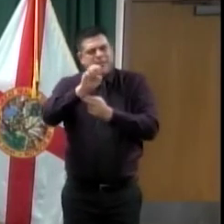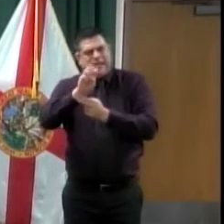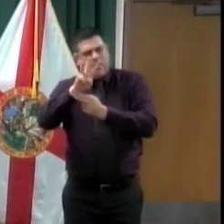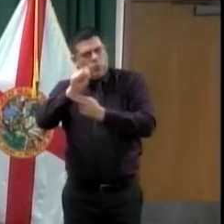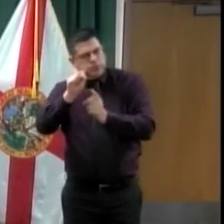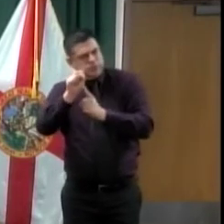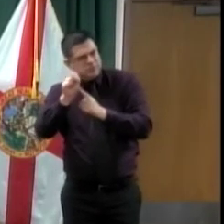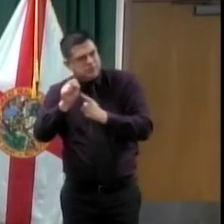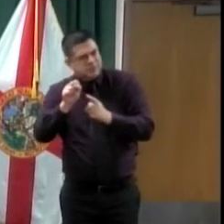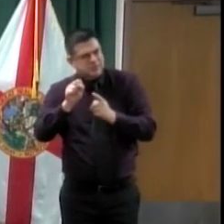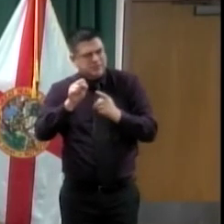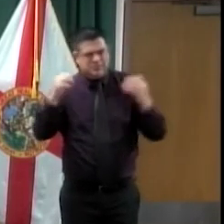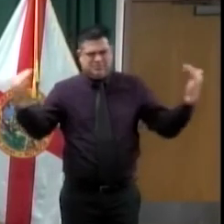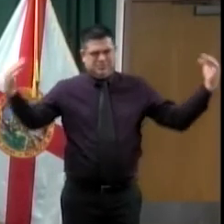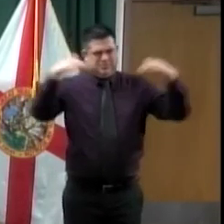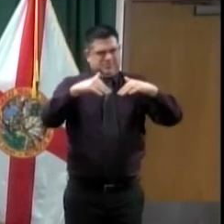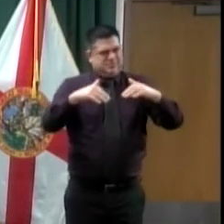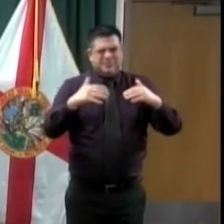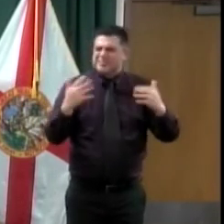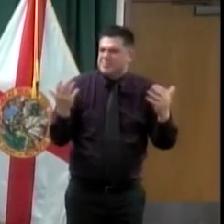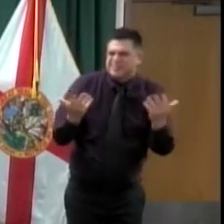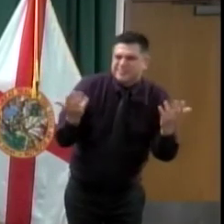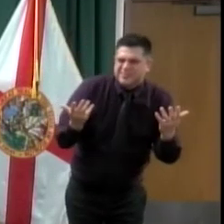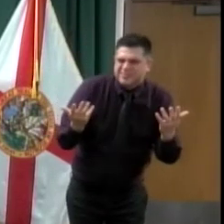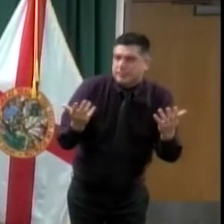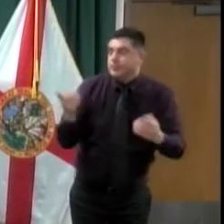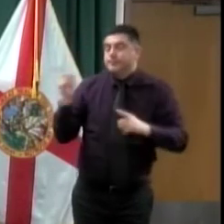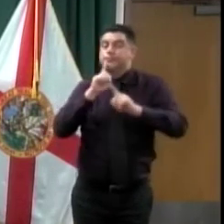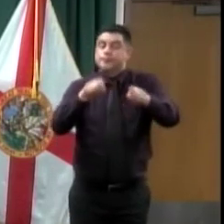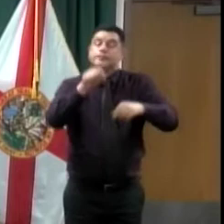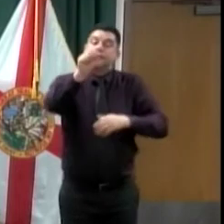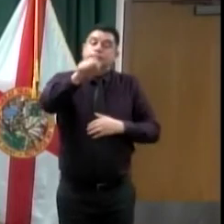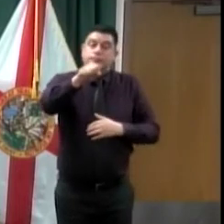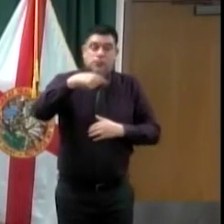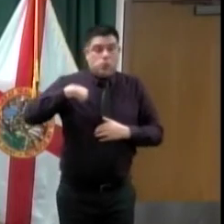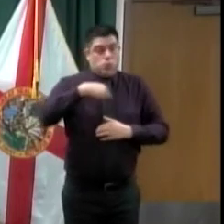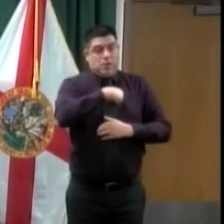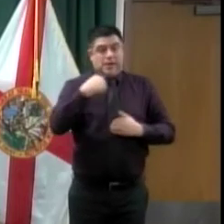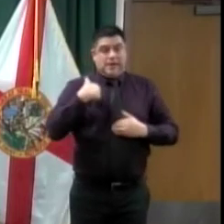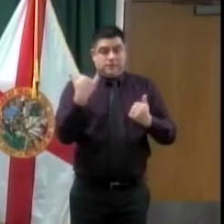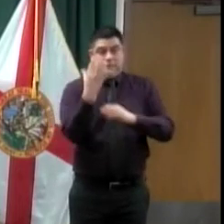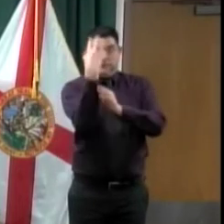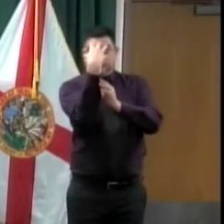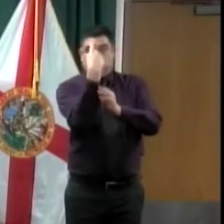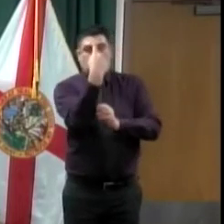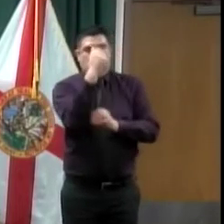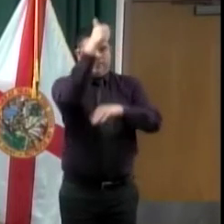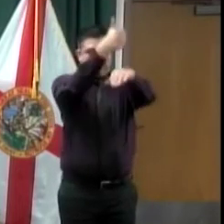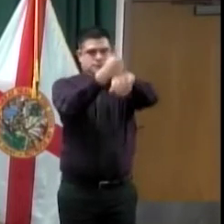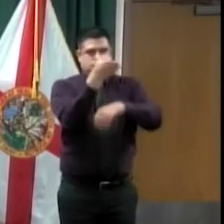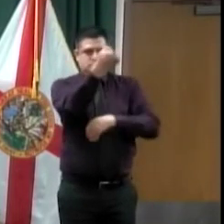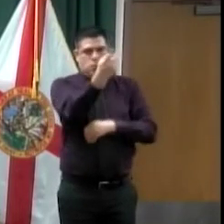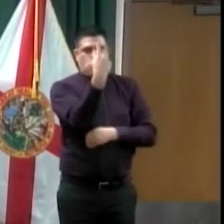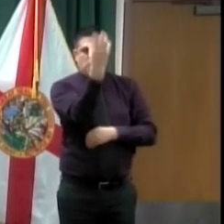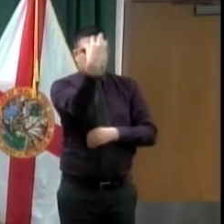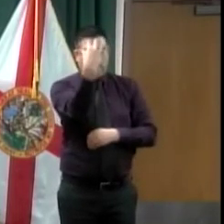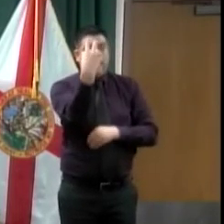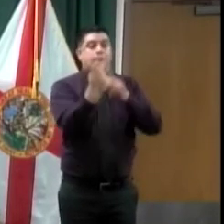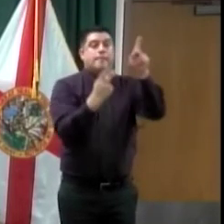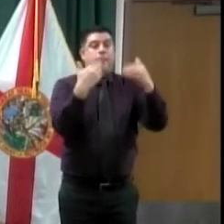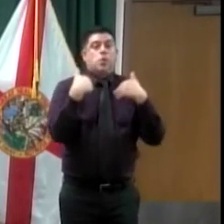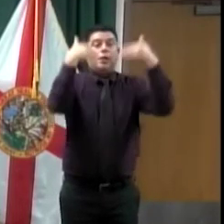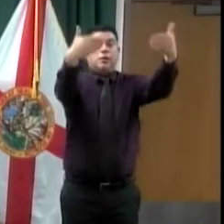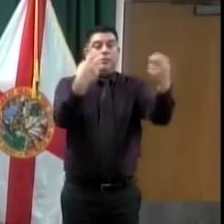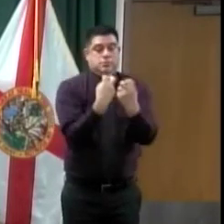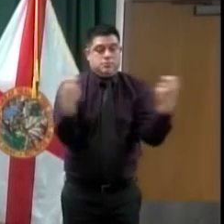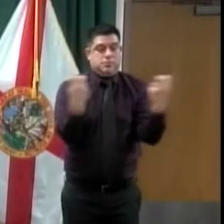camera in here, and I've noticed that we have all spaced out six feet apart from each other, so we're following the guidance. I